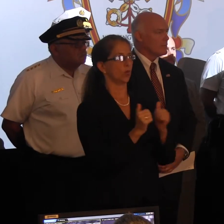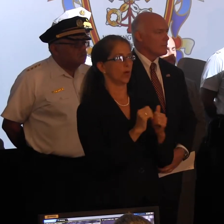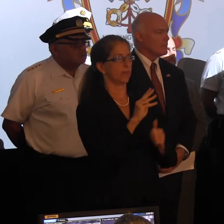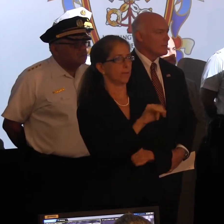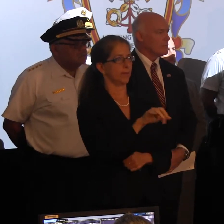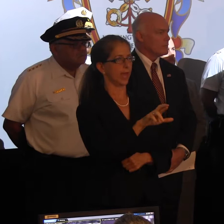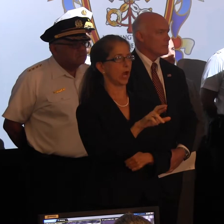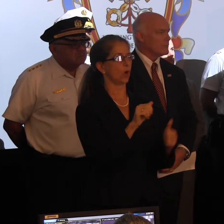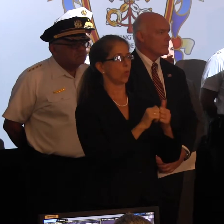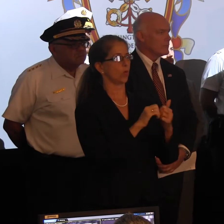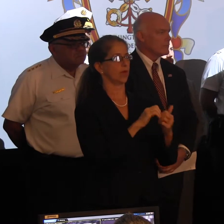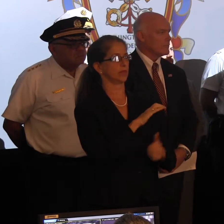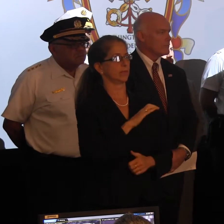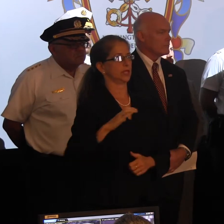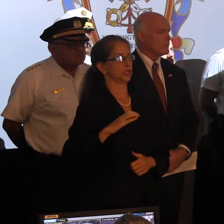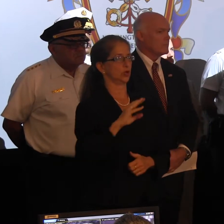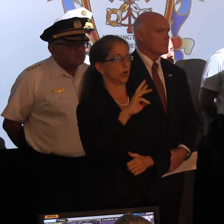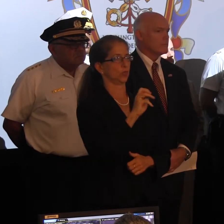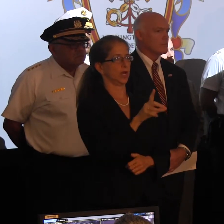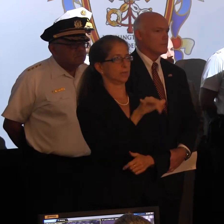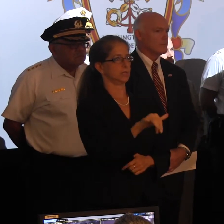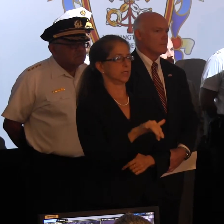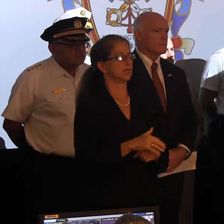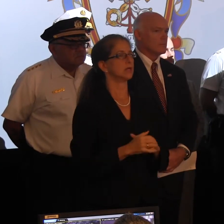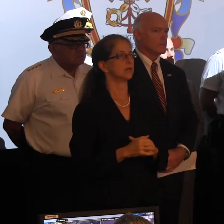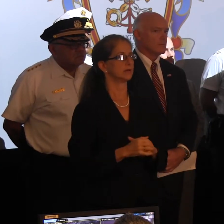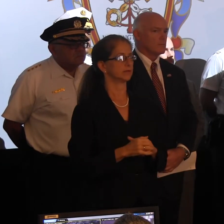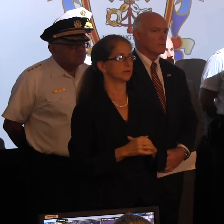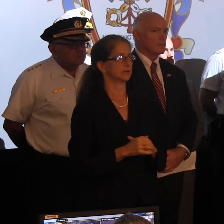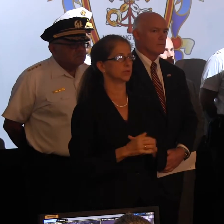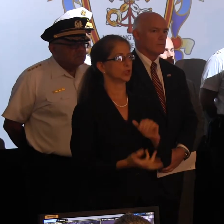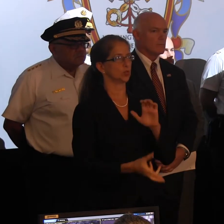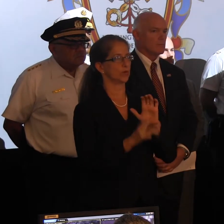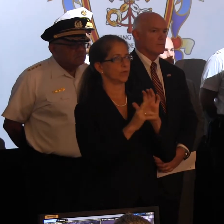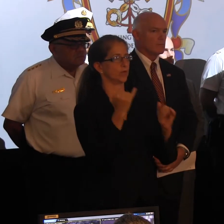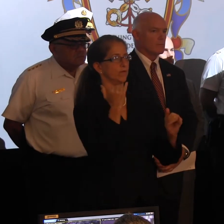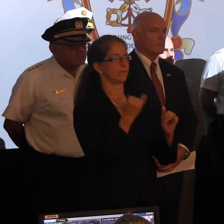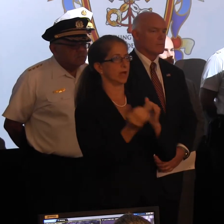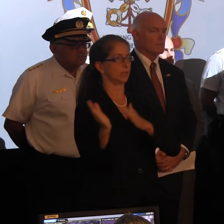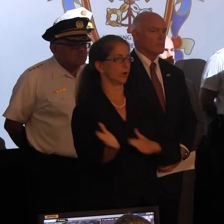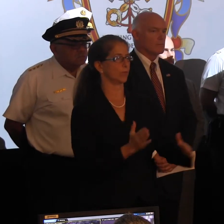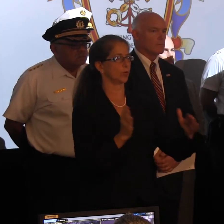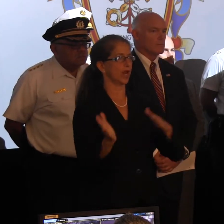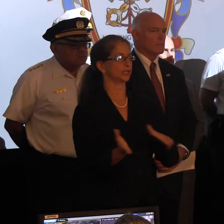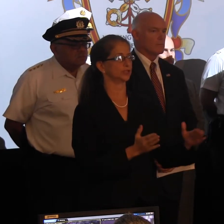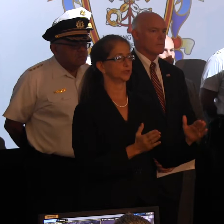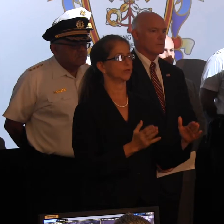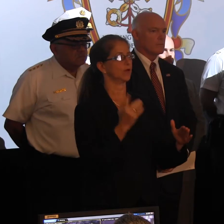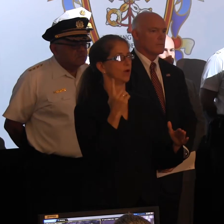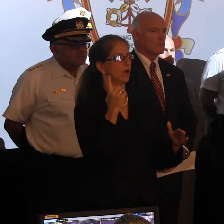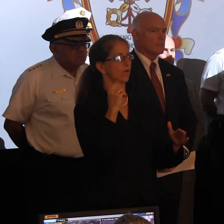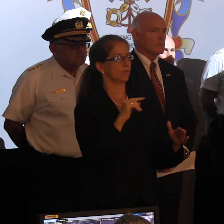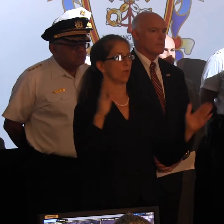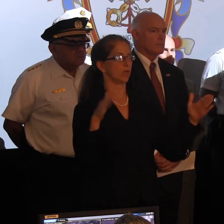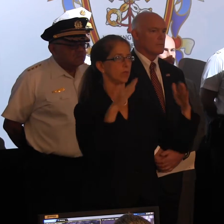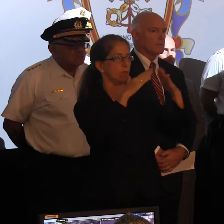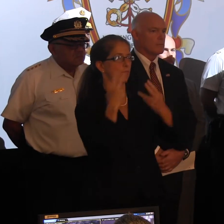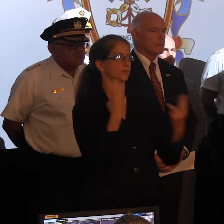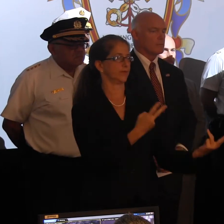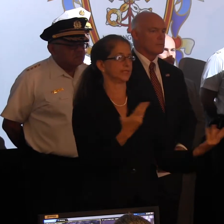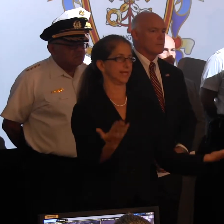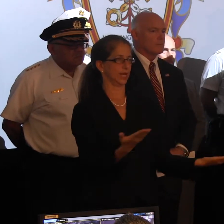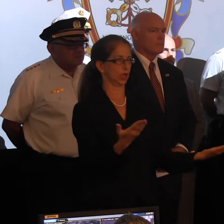the Mayor, with Commissioner Ramsey, to go over final preparations for the Pope's visit here.